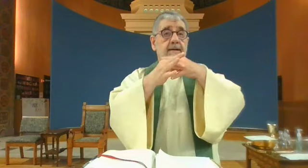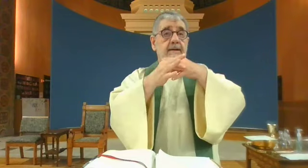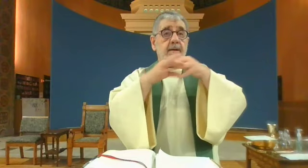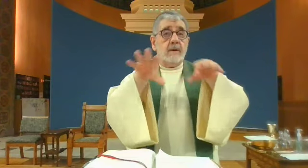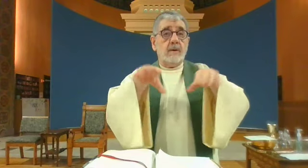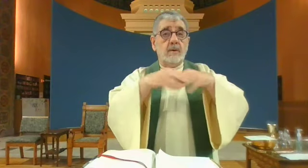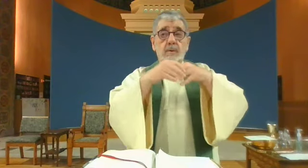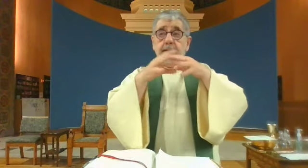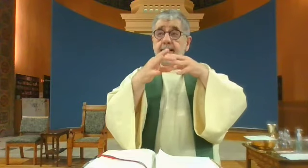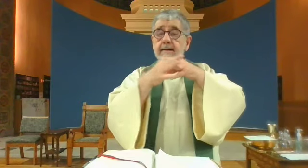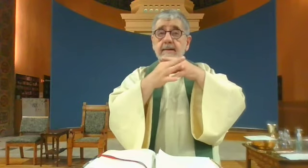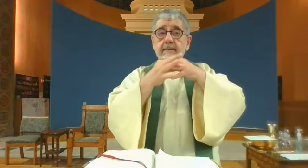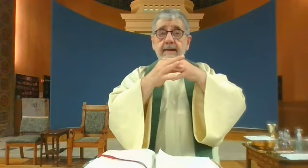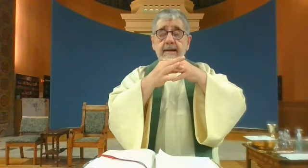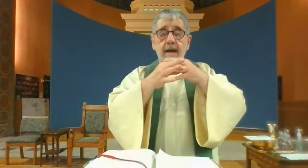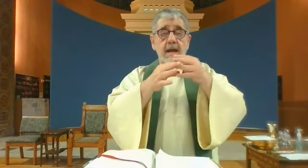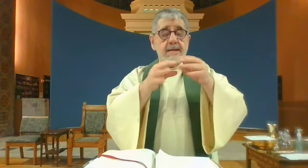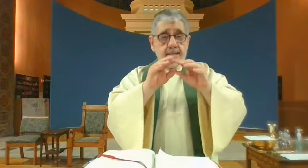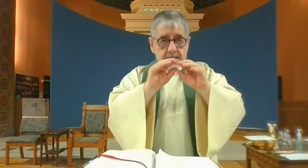he finds these golden rings